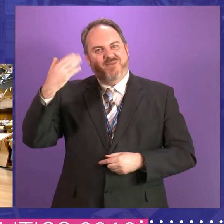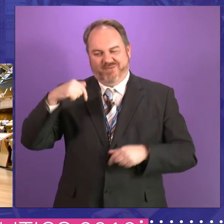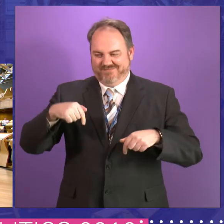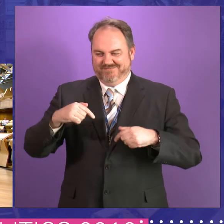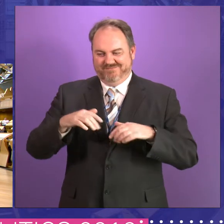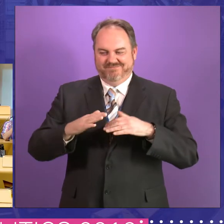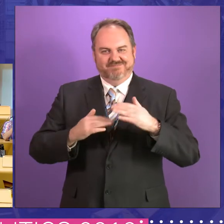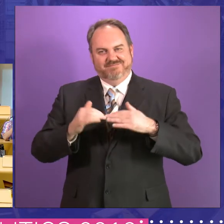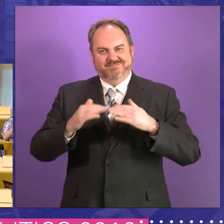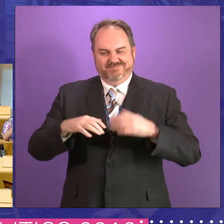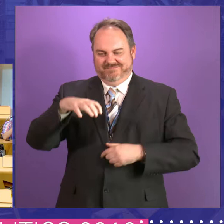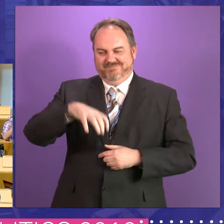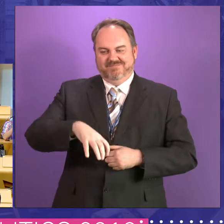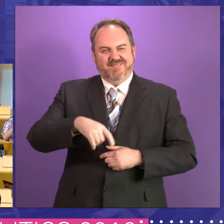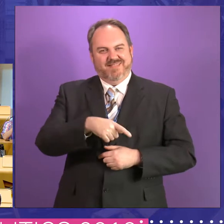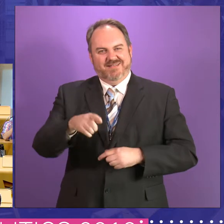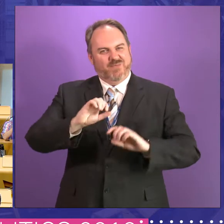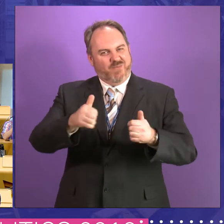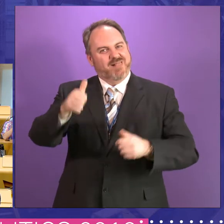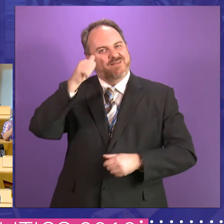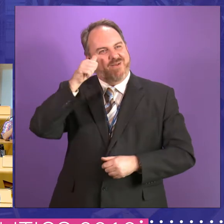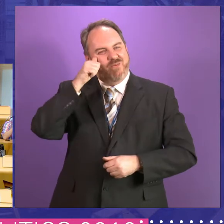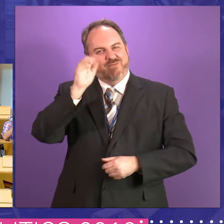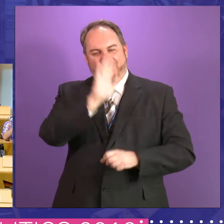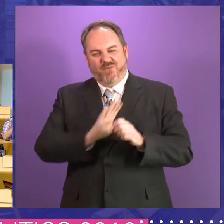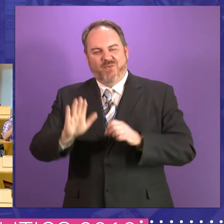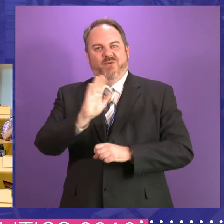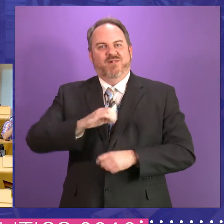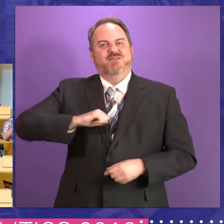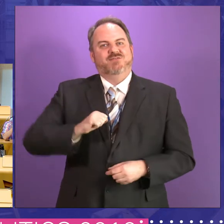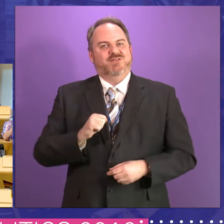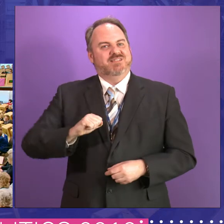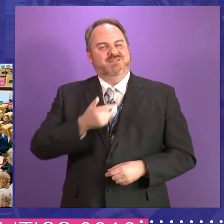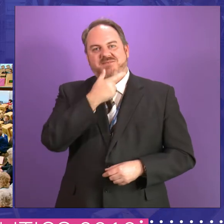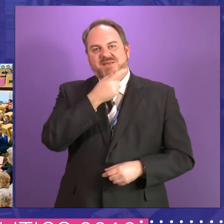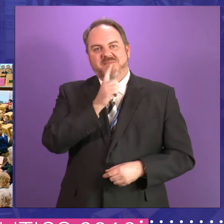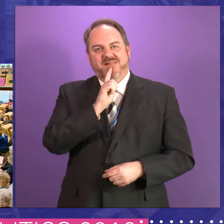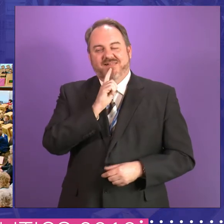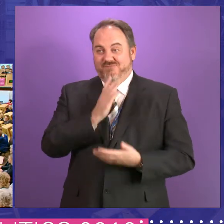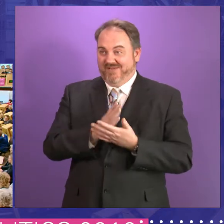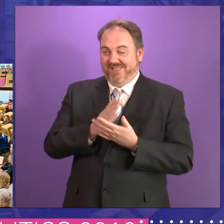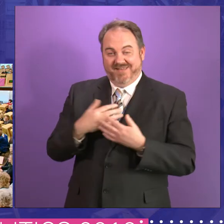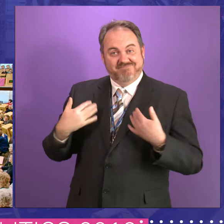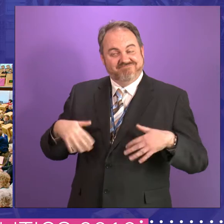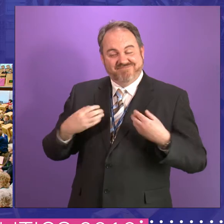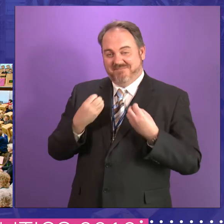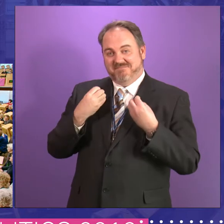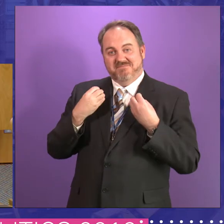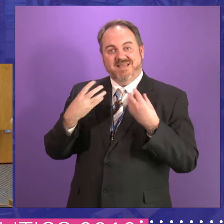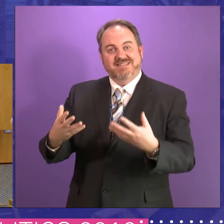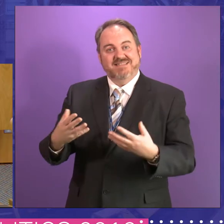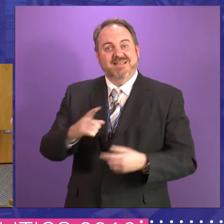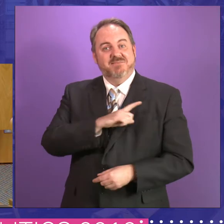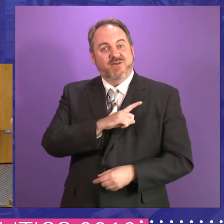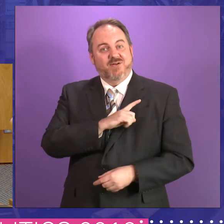it's actually become a very familiar place for virtually everybody in Scotland these days which is quite remarkable when you think that